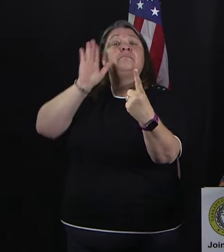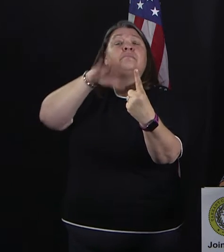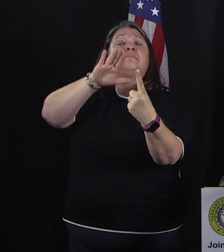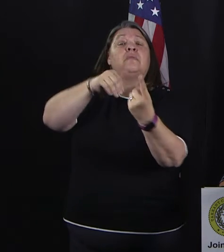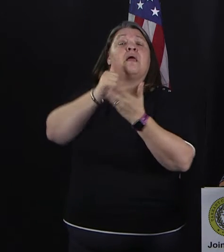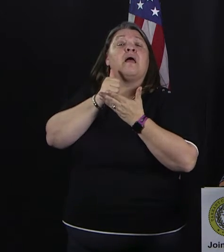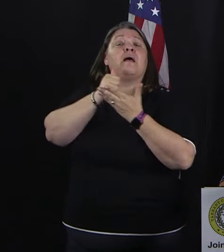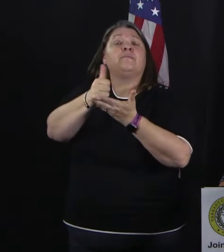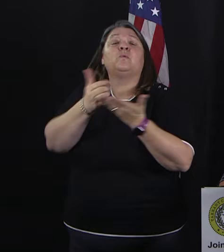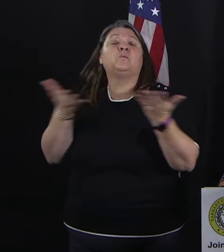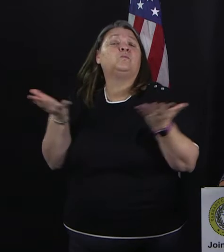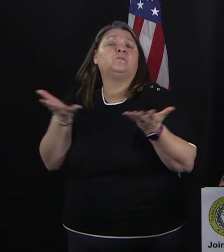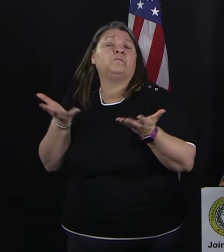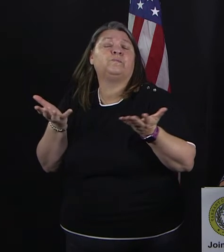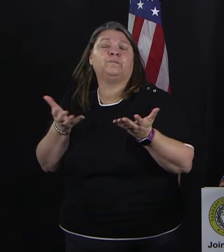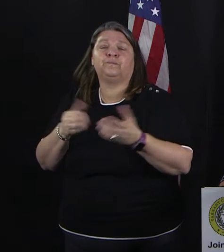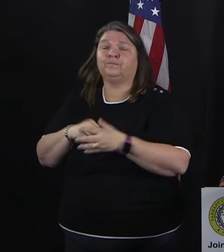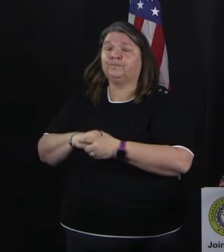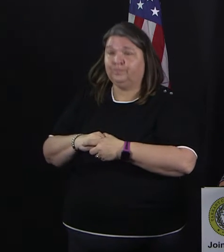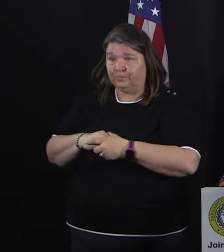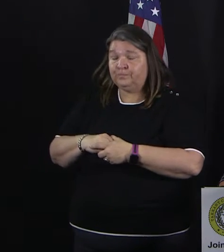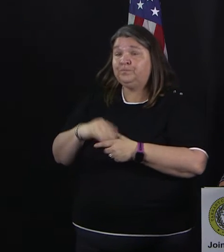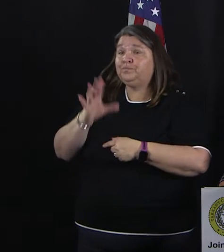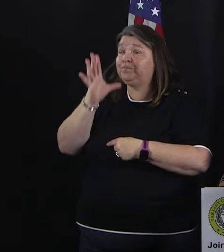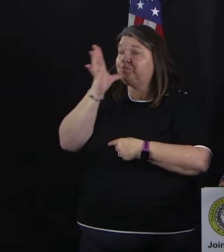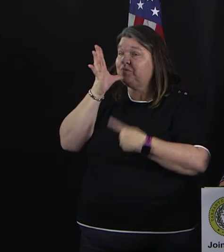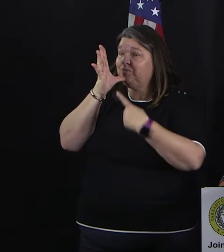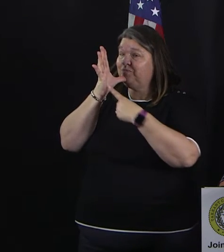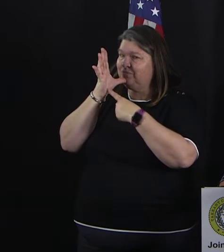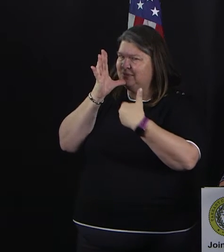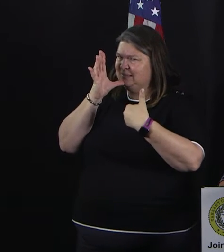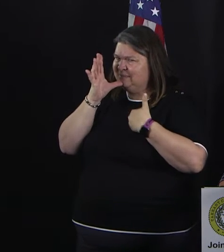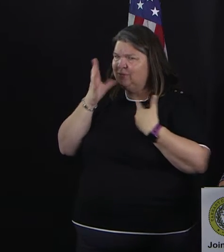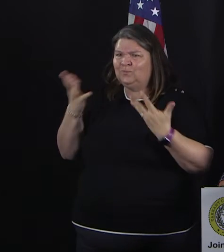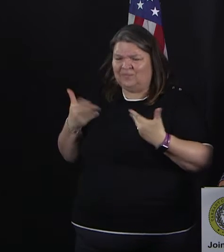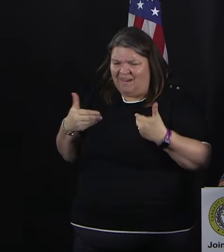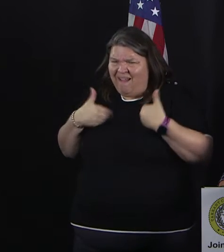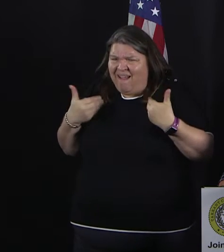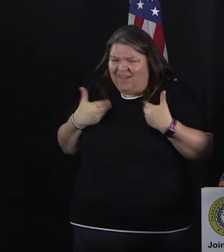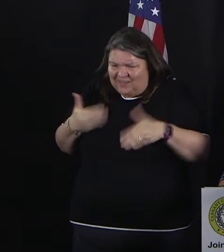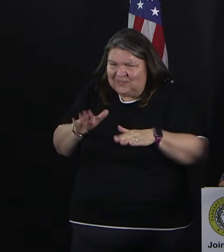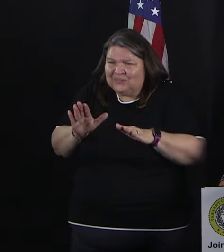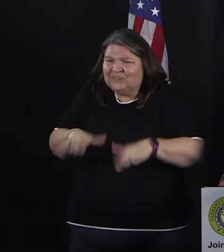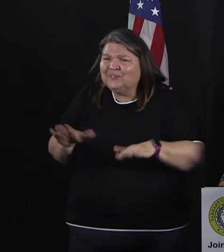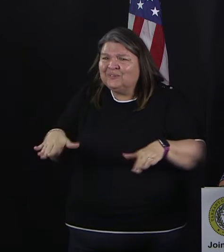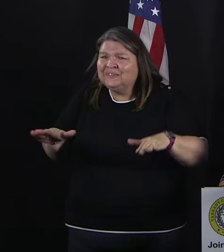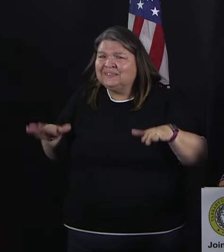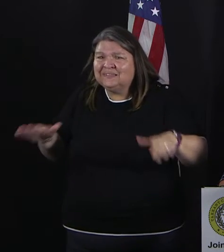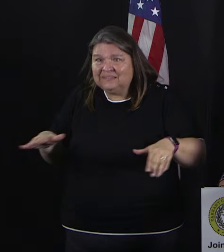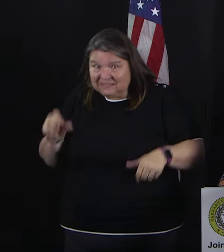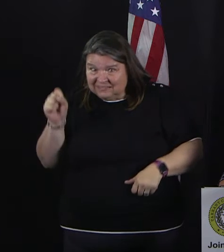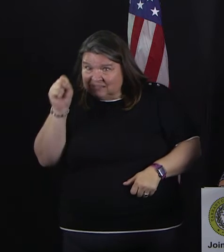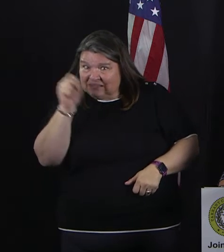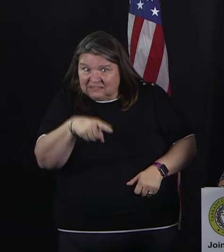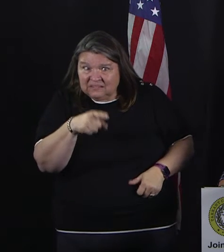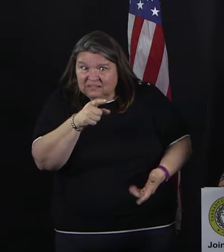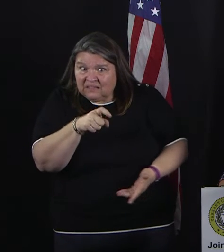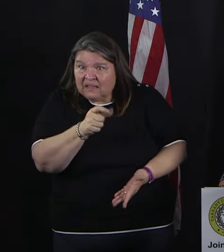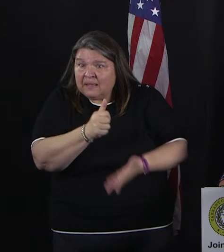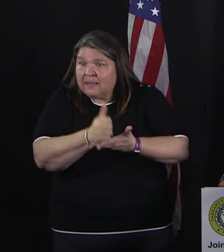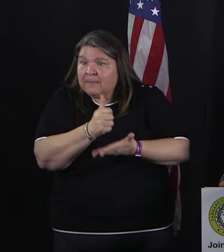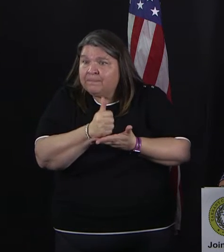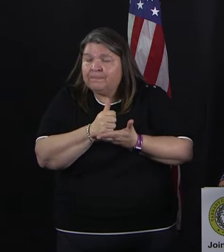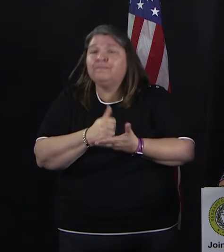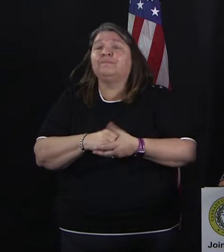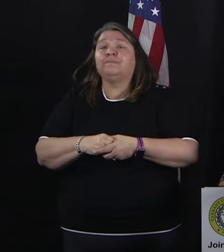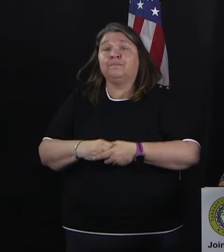mothers with small children. Just check on one another and watch out for one another. Today, I donated blood at